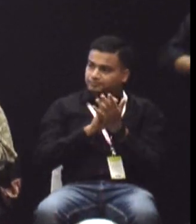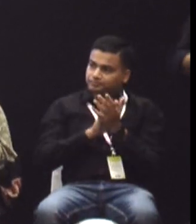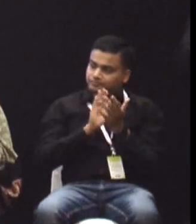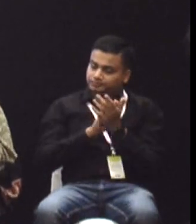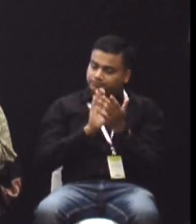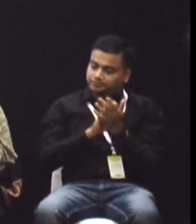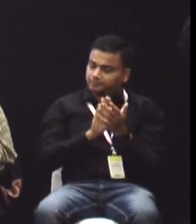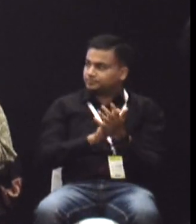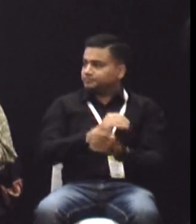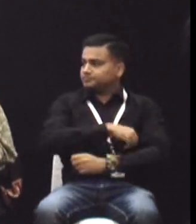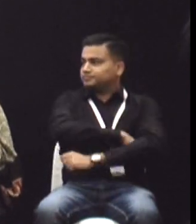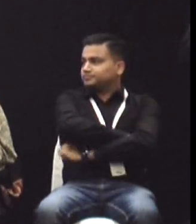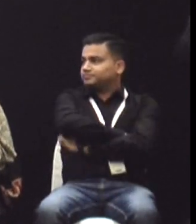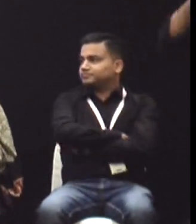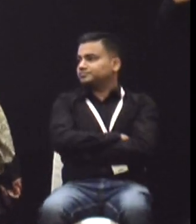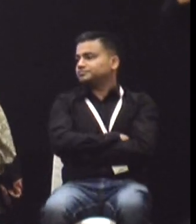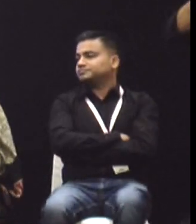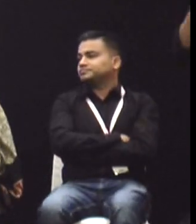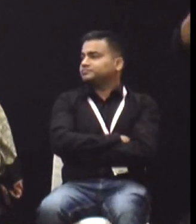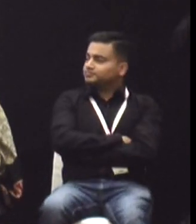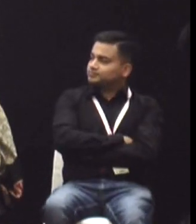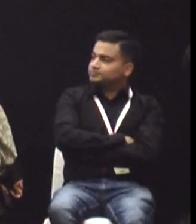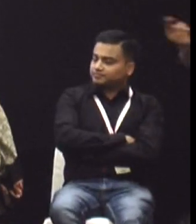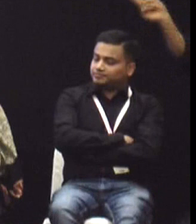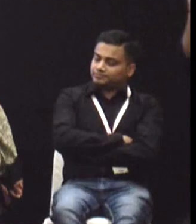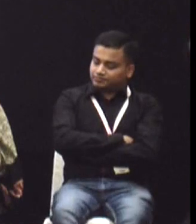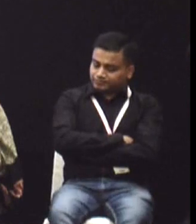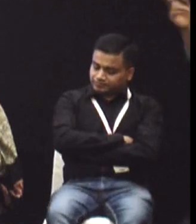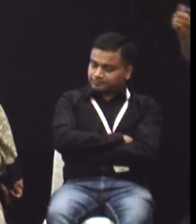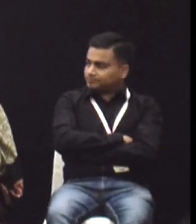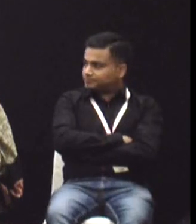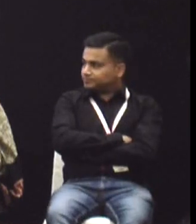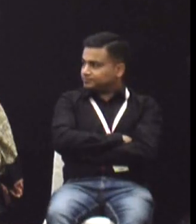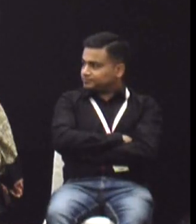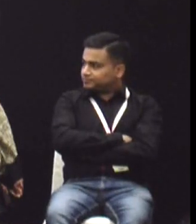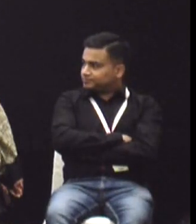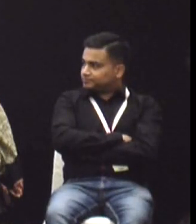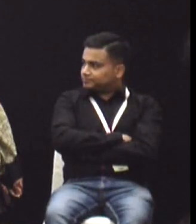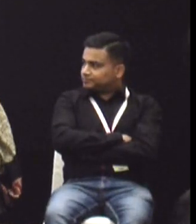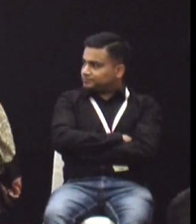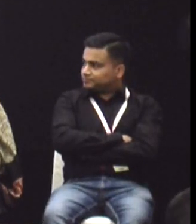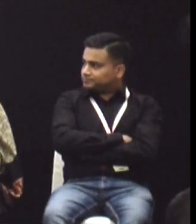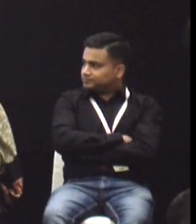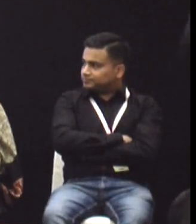Now, welcome to Madioka and Madioka, the CEO of Indian India Solutions.